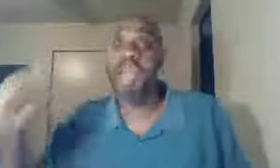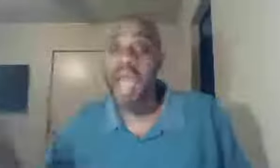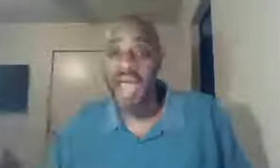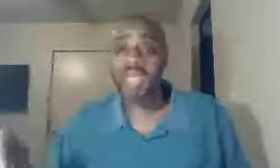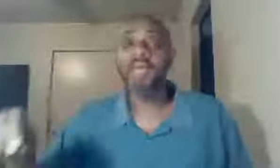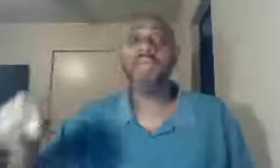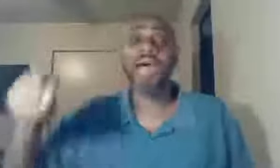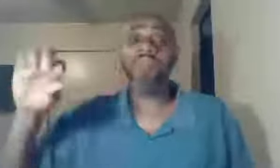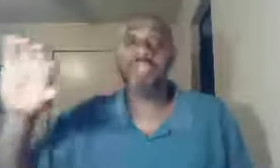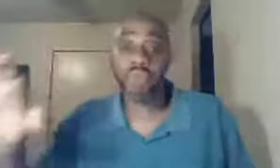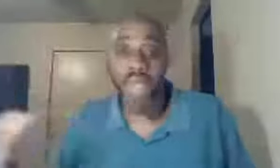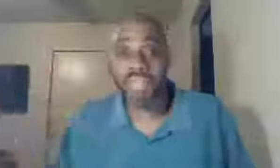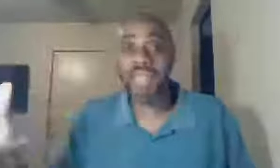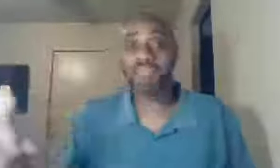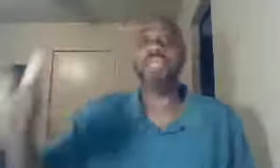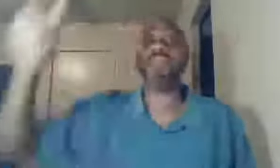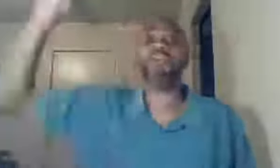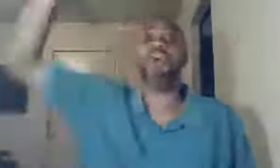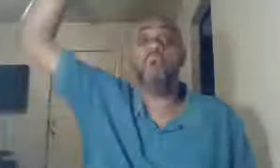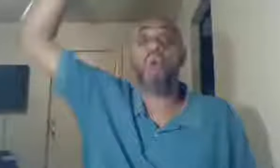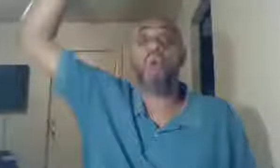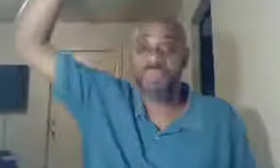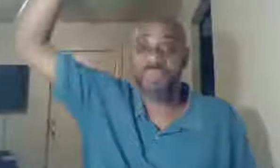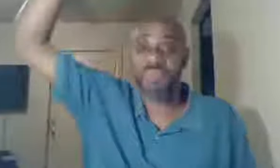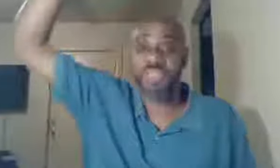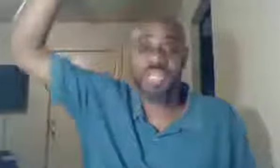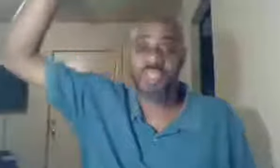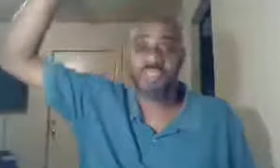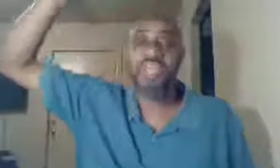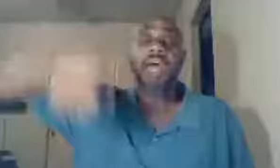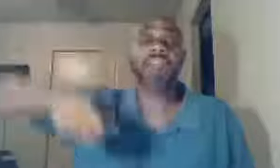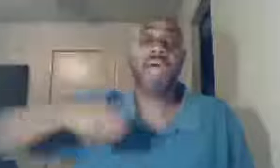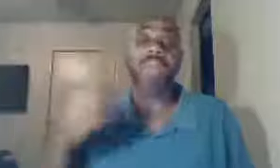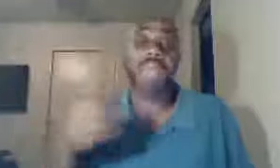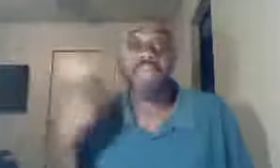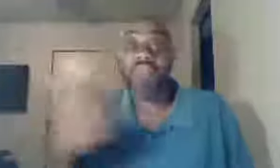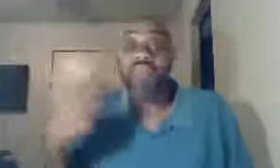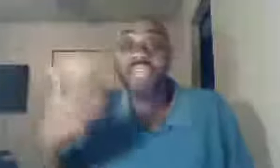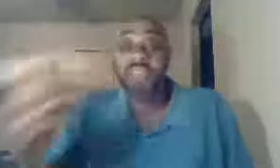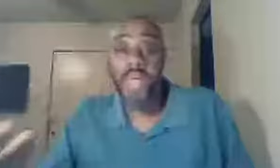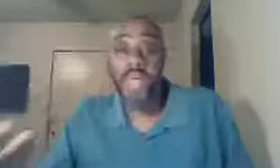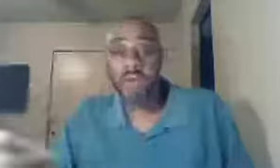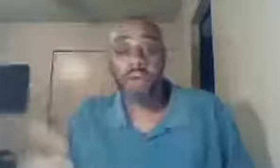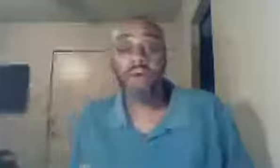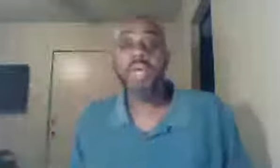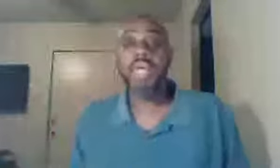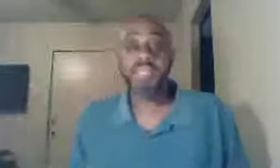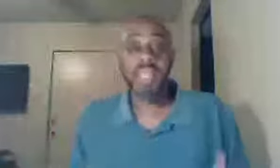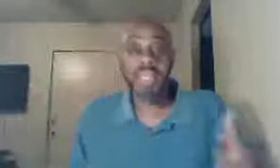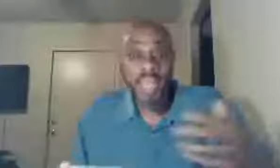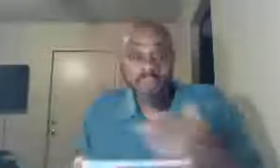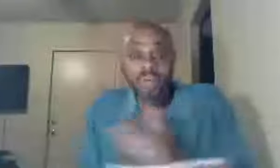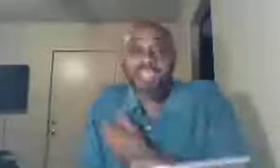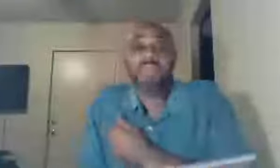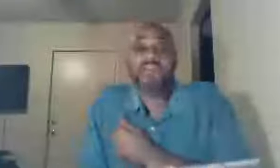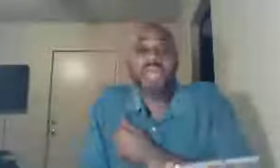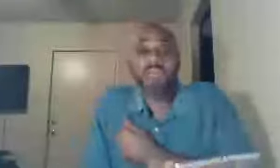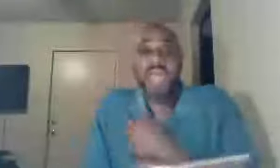die, and resurrect, and for him to go on, and be with Jesus, and that man, via the parable, is in the bosom of Abraham,